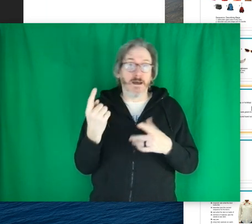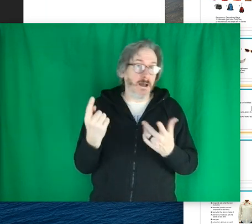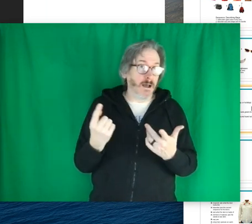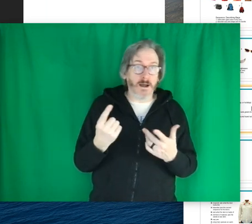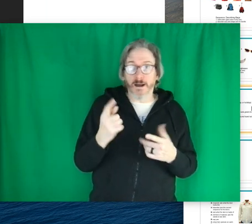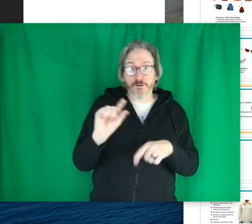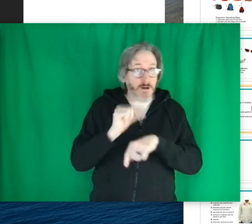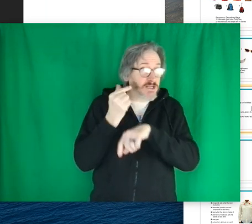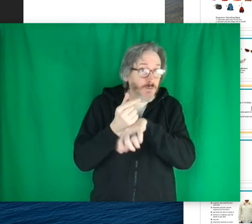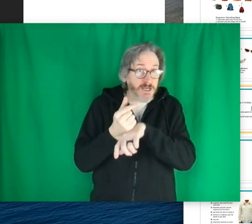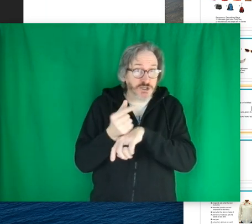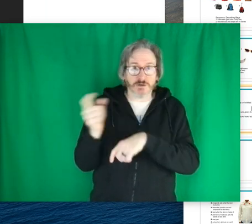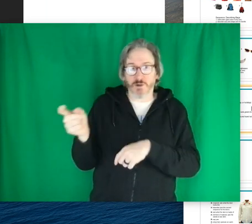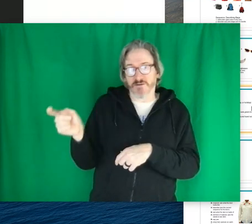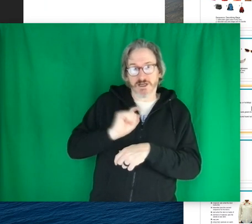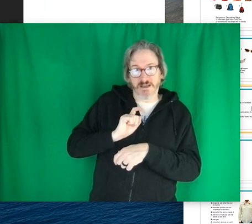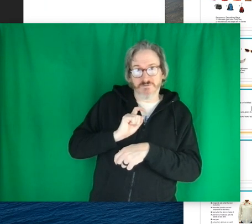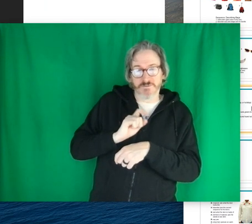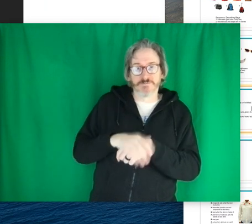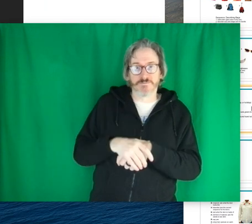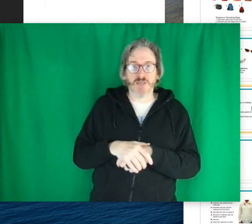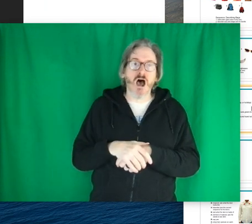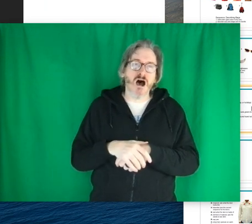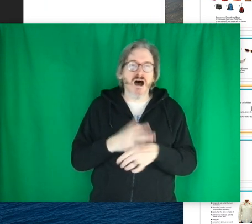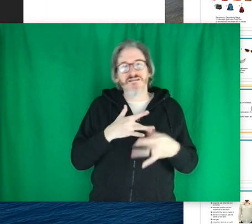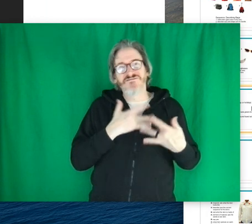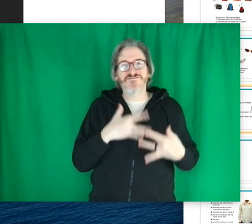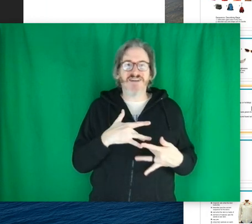graduation, whatever, gift.